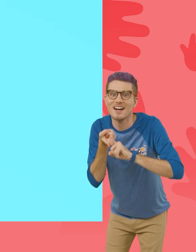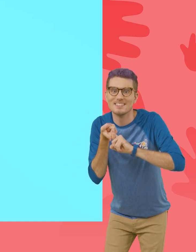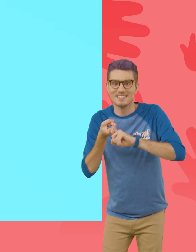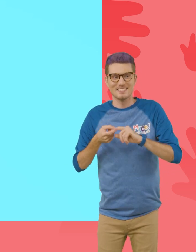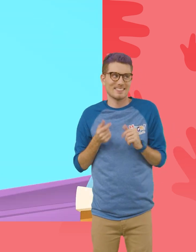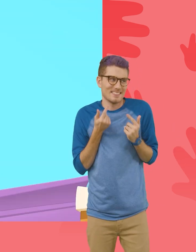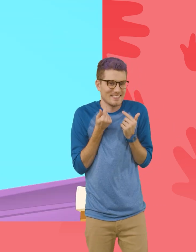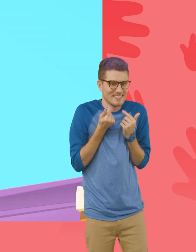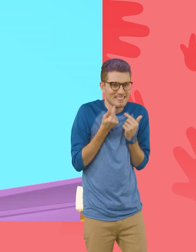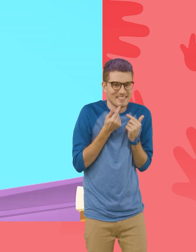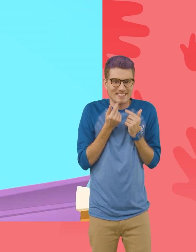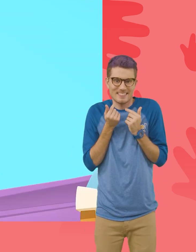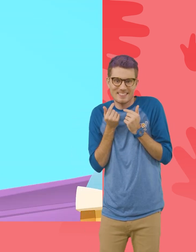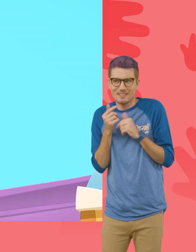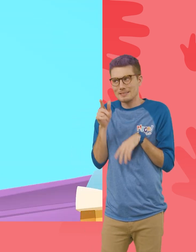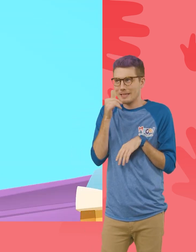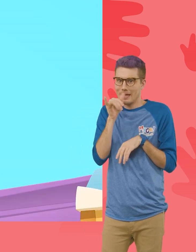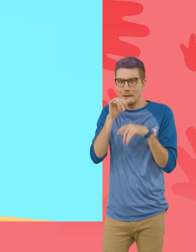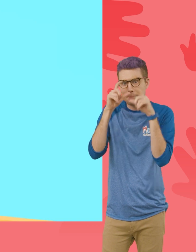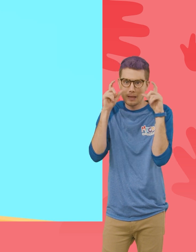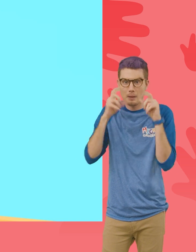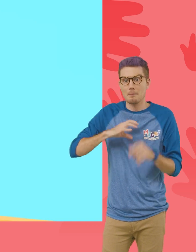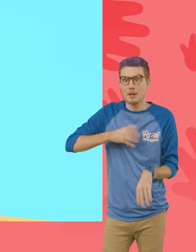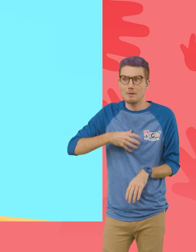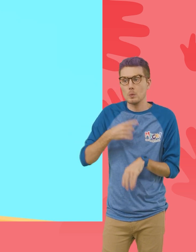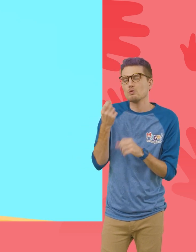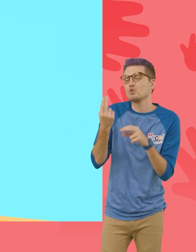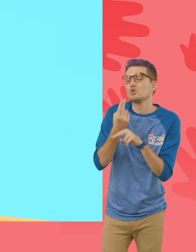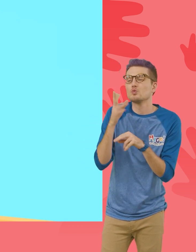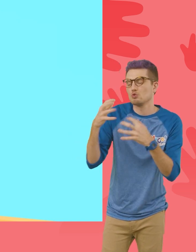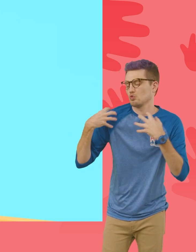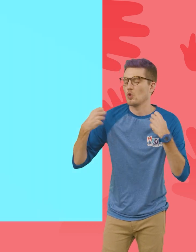Silly bandits! Morphle, use your strong arms!